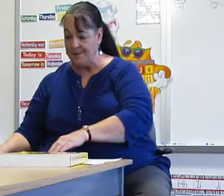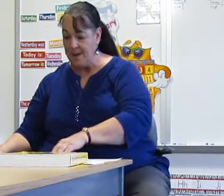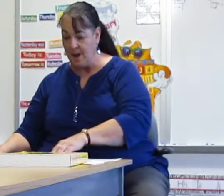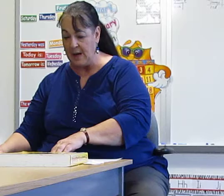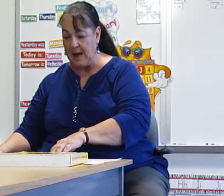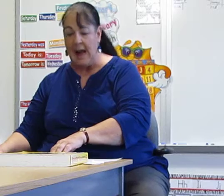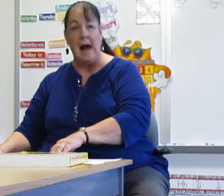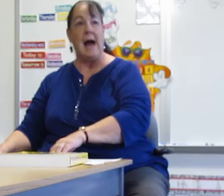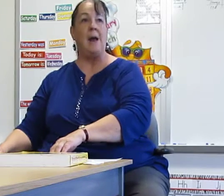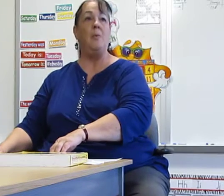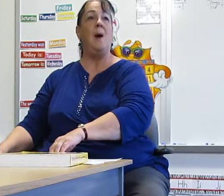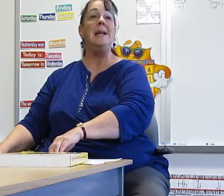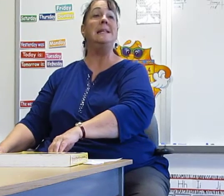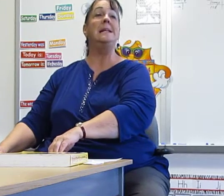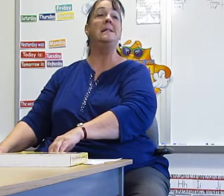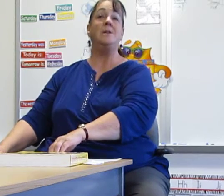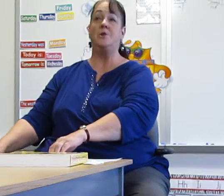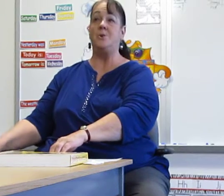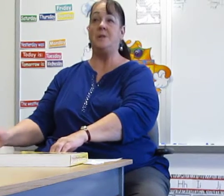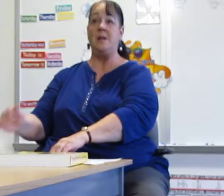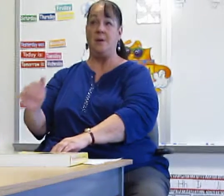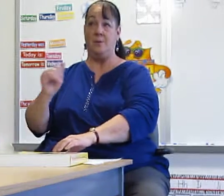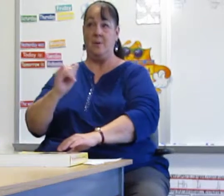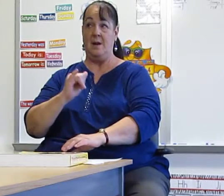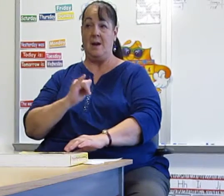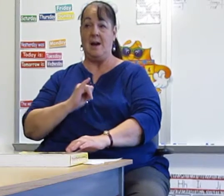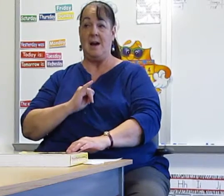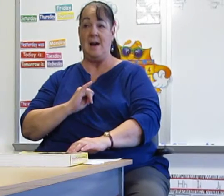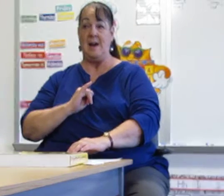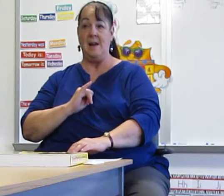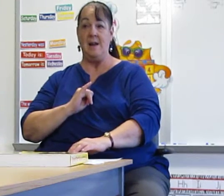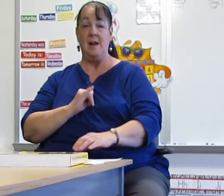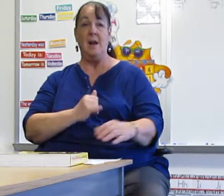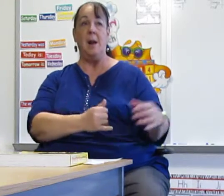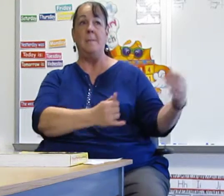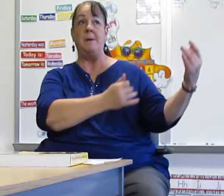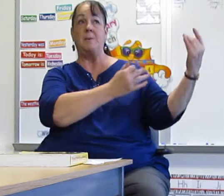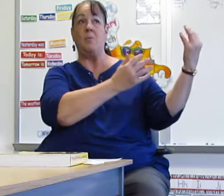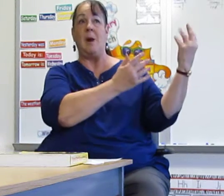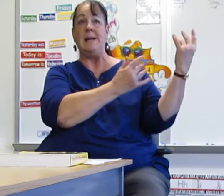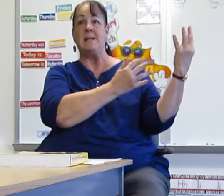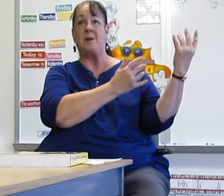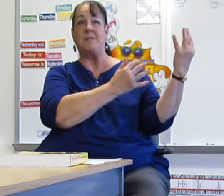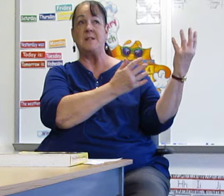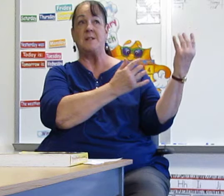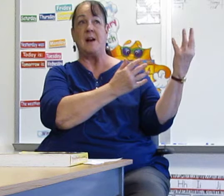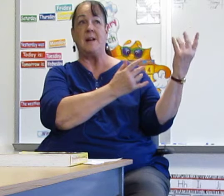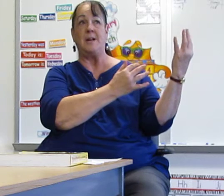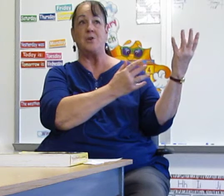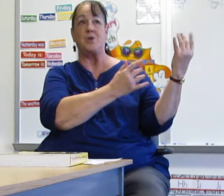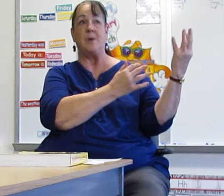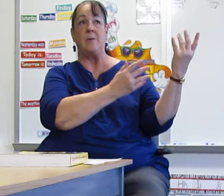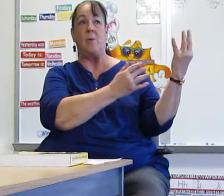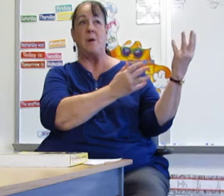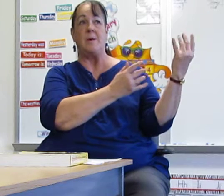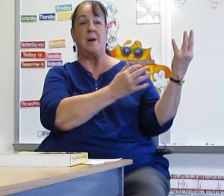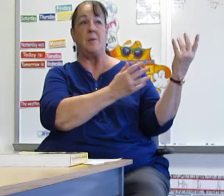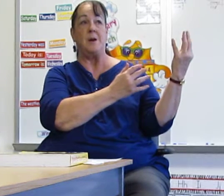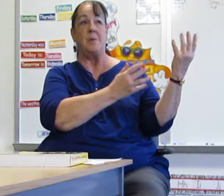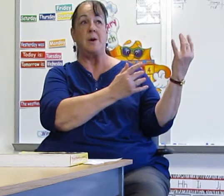Okay. I waited to see you. I. Remember, wait is off to the side like you're just treading water and not going anywhere.